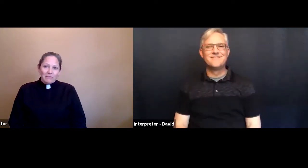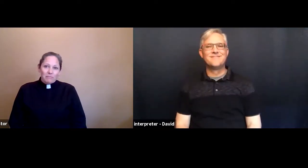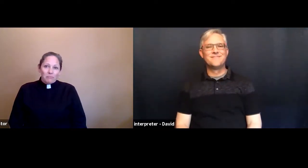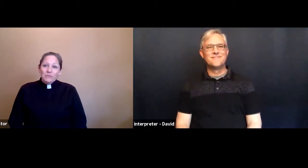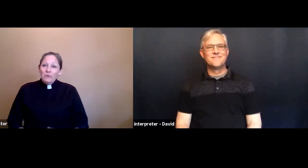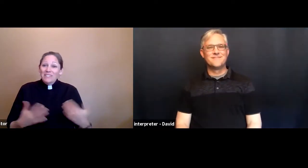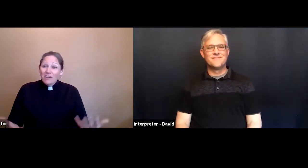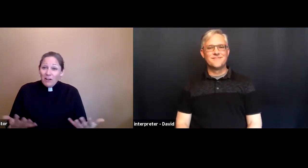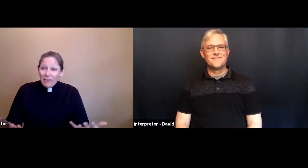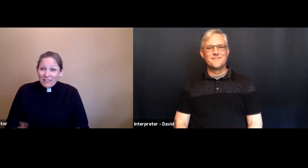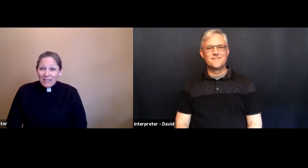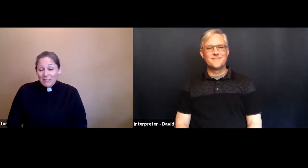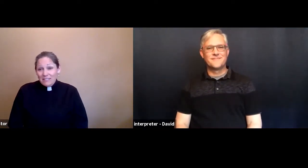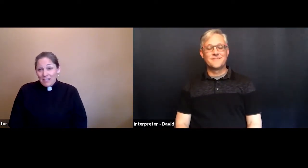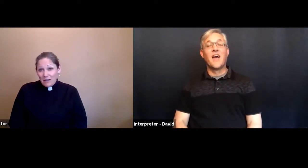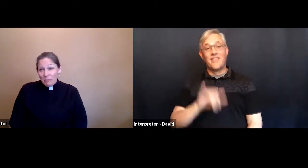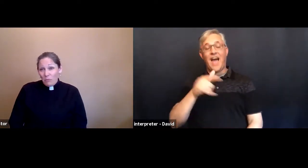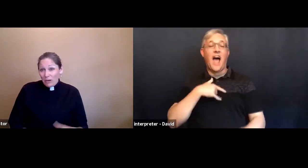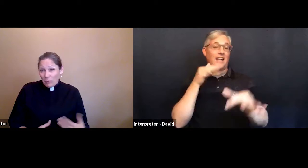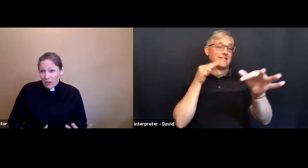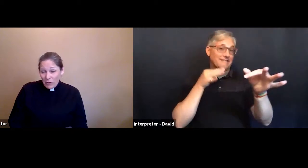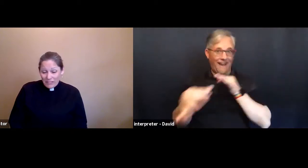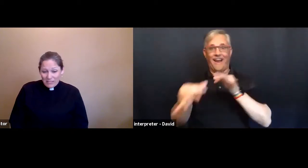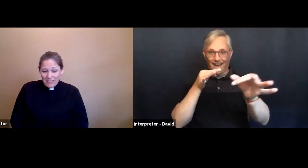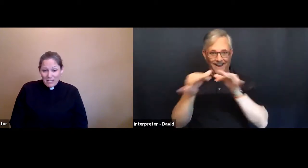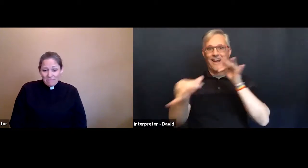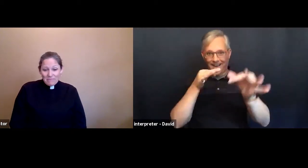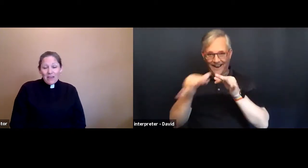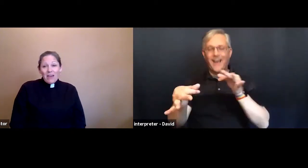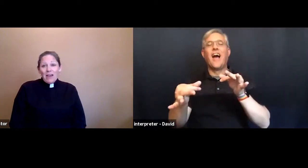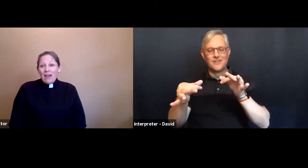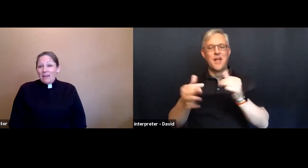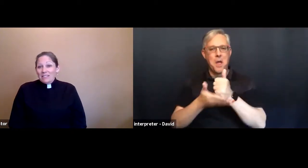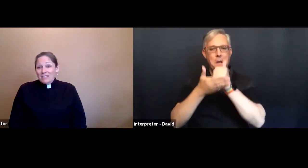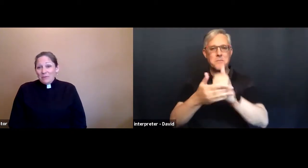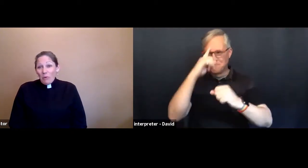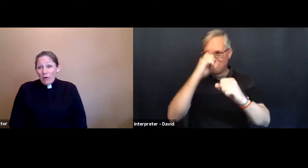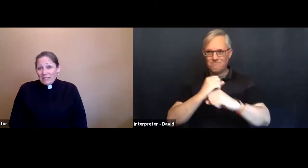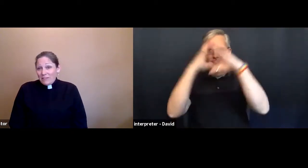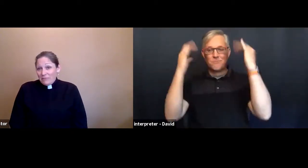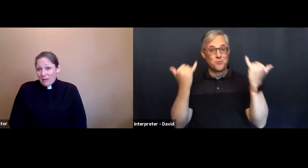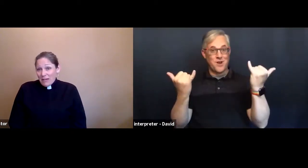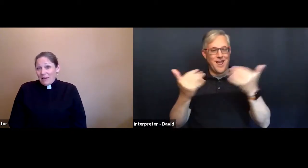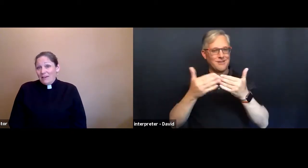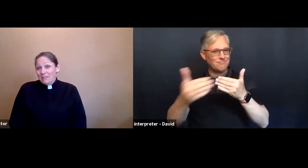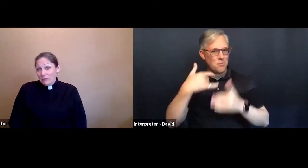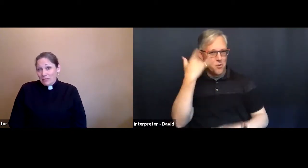So, say all that to kind of set up where we're going today. And the point of my sermon